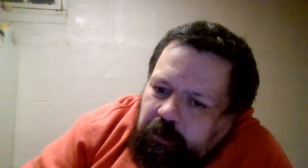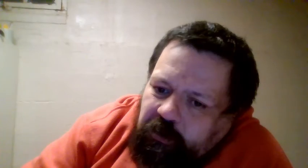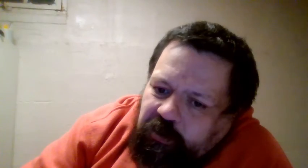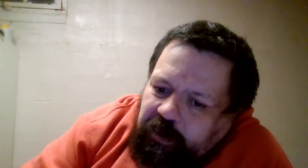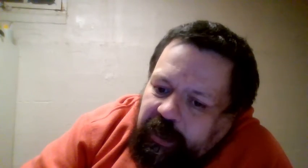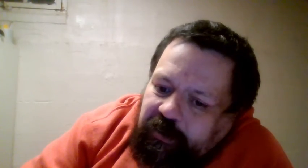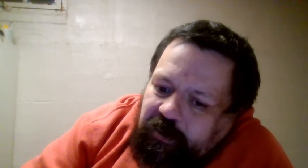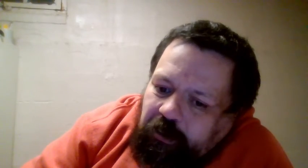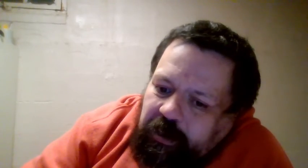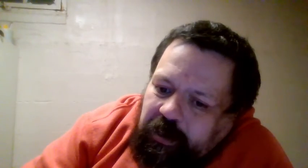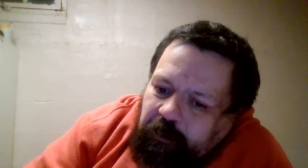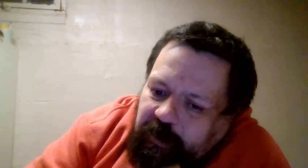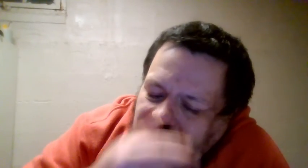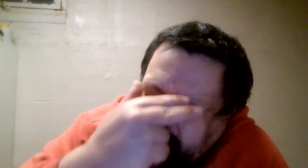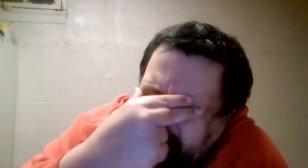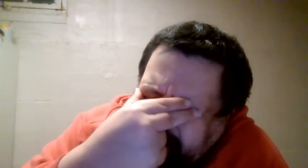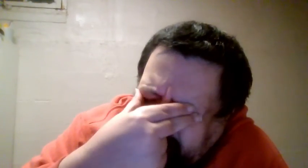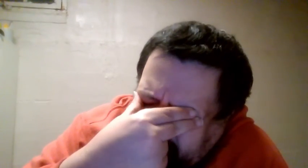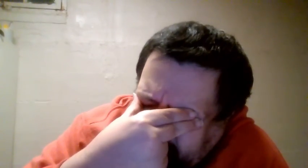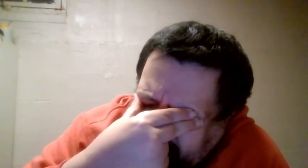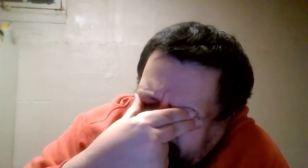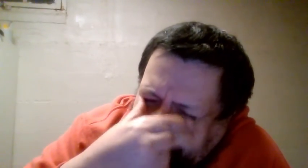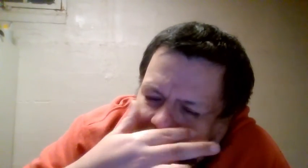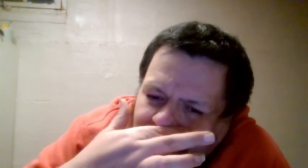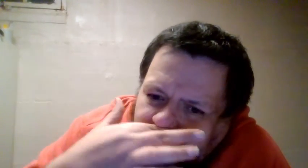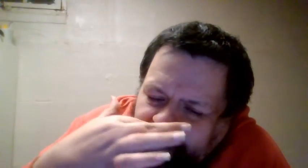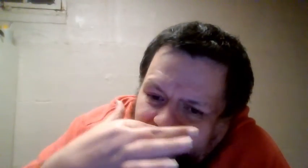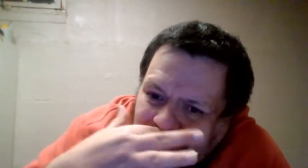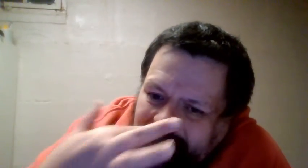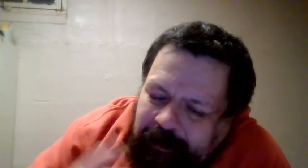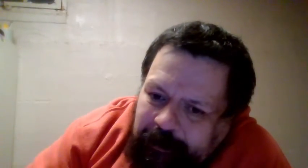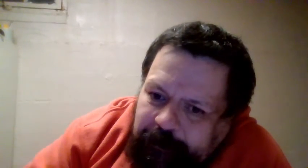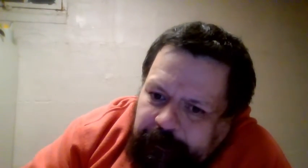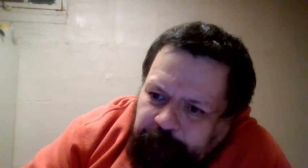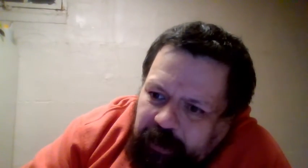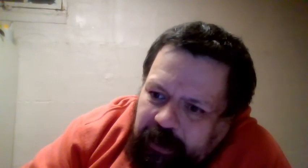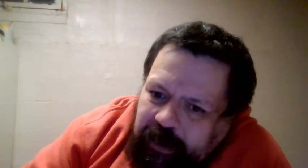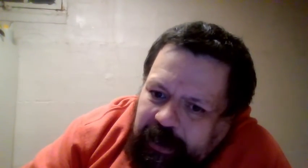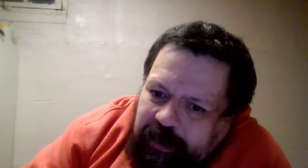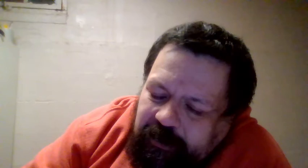So guys, go ahead and give me your thoughts, and you know what to do. Guys,